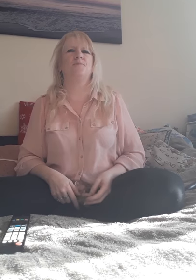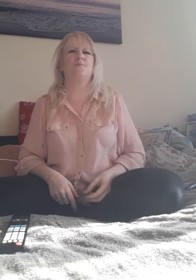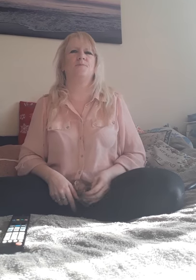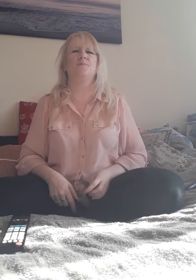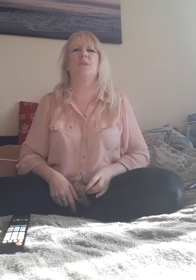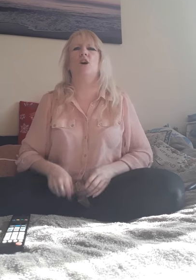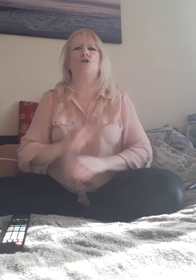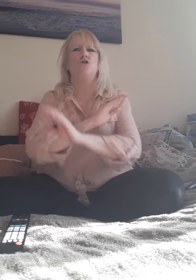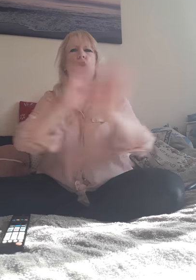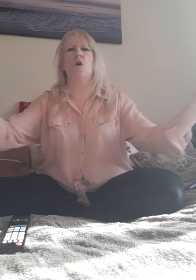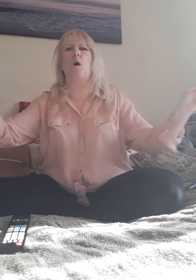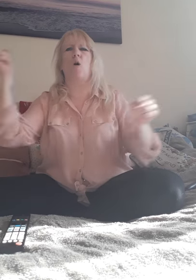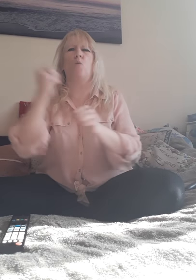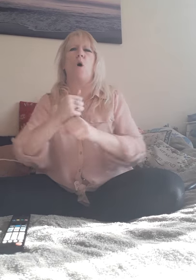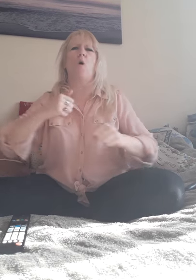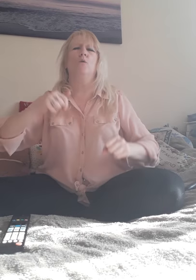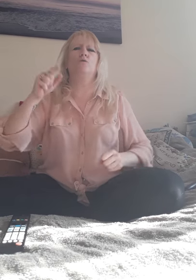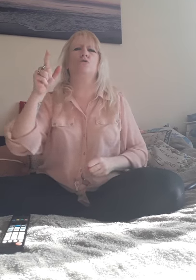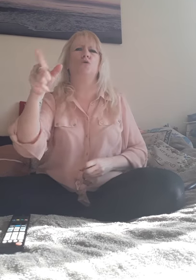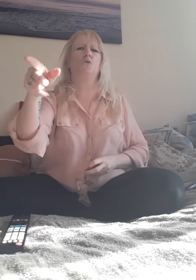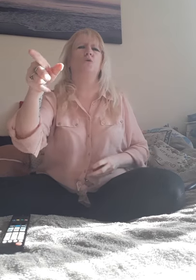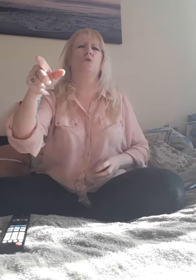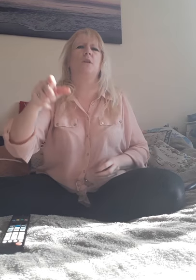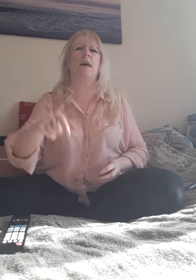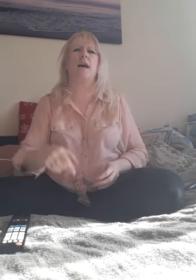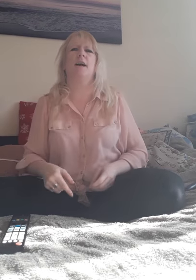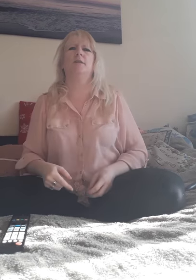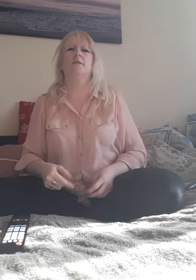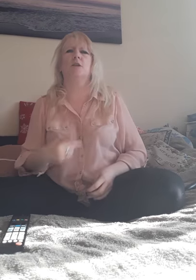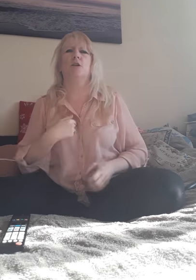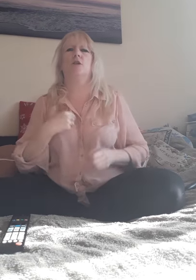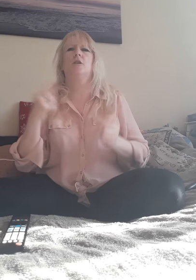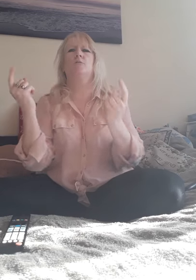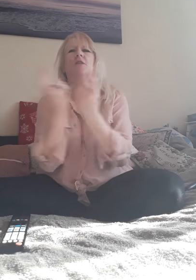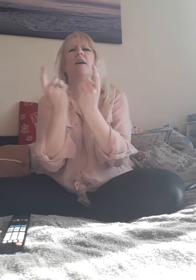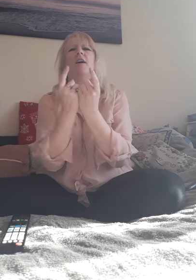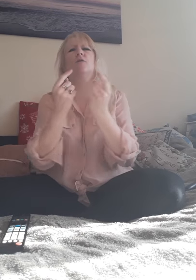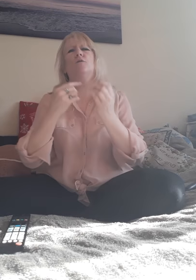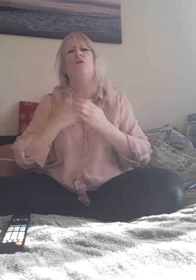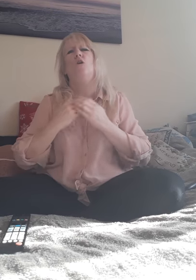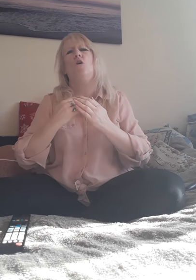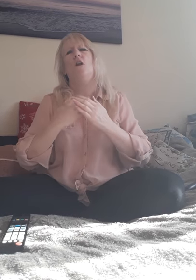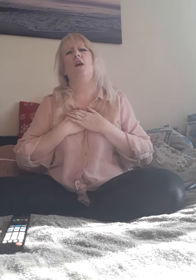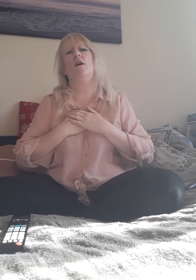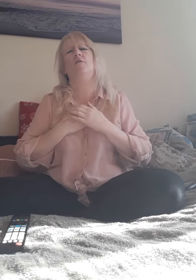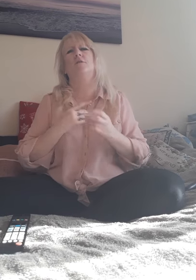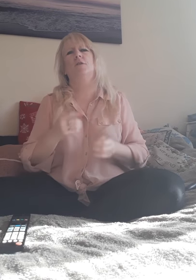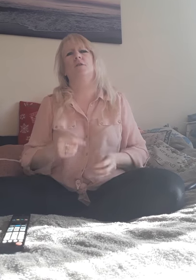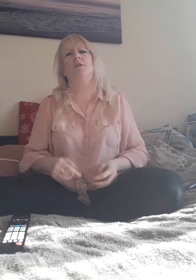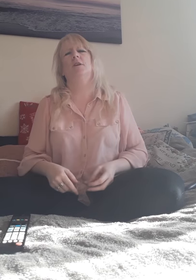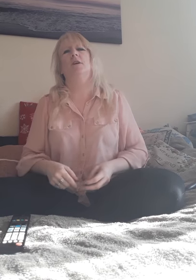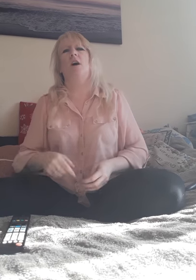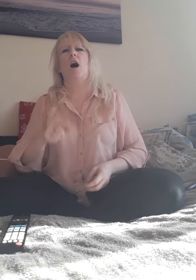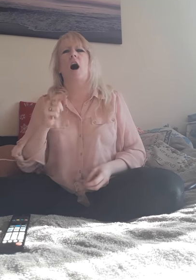No, I won't do anything for love I